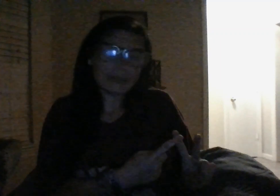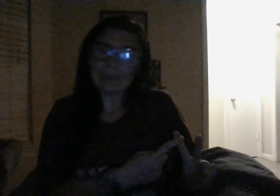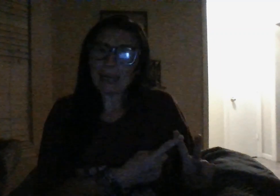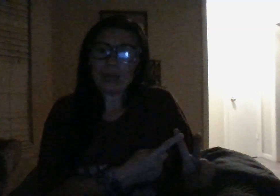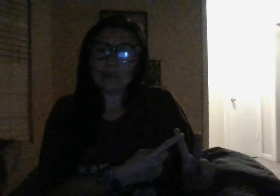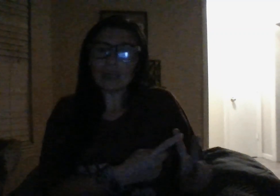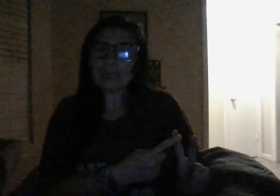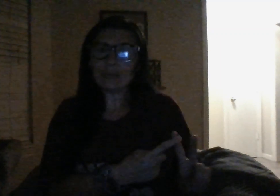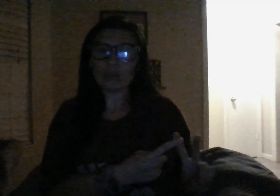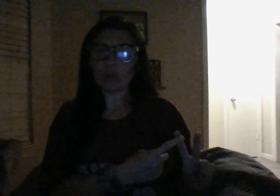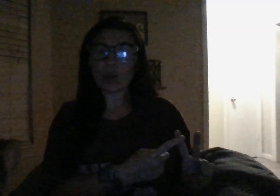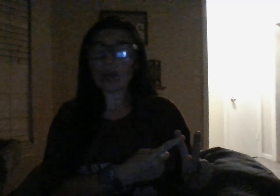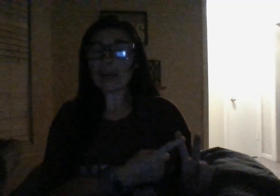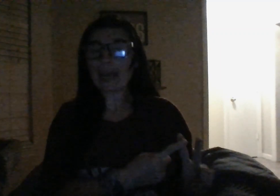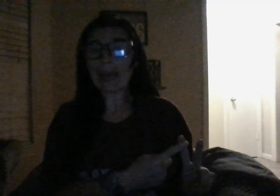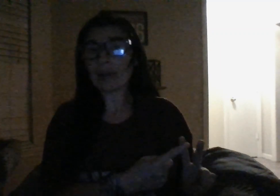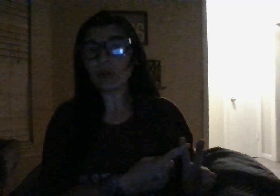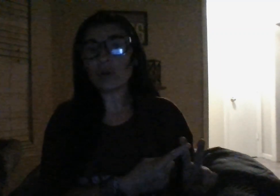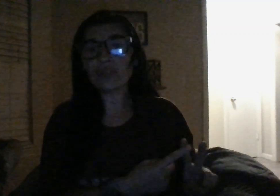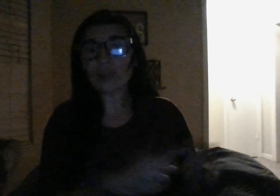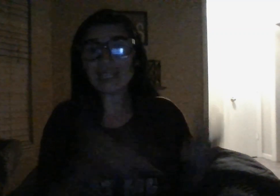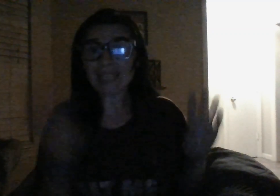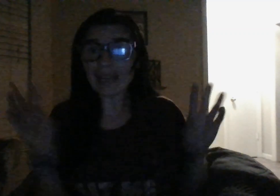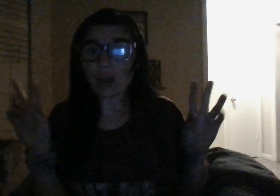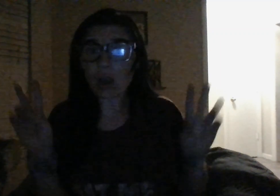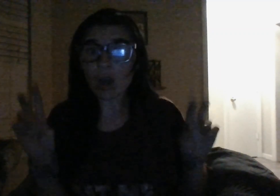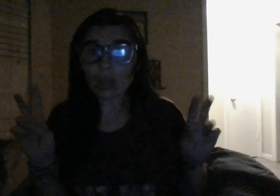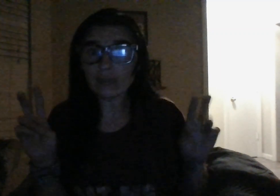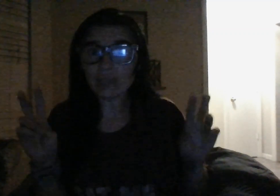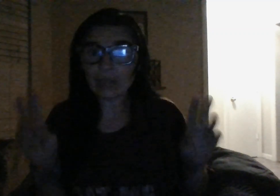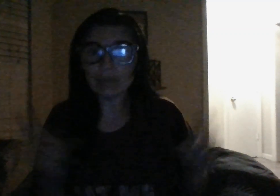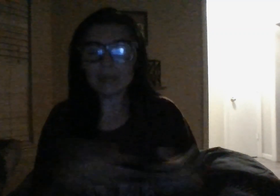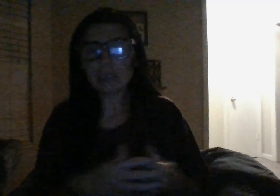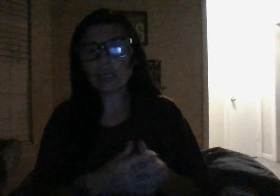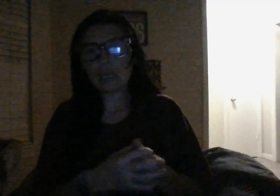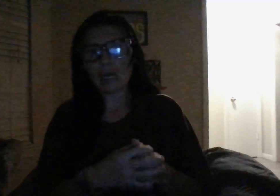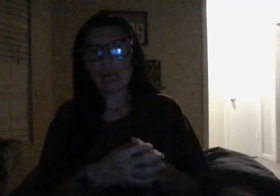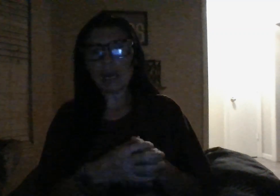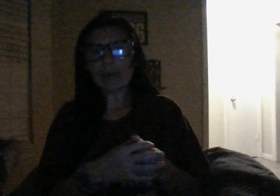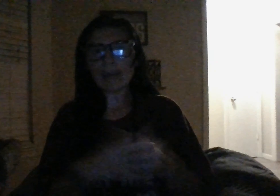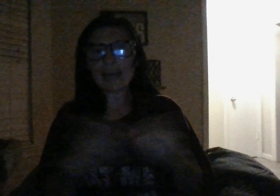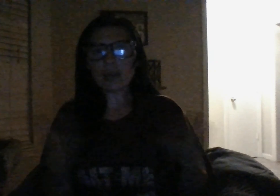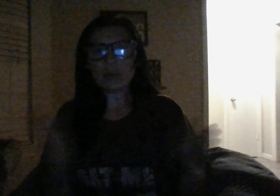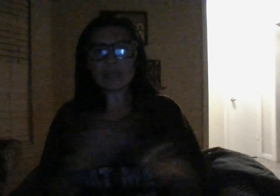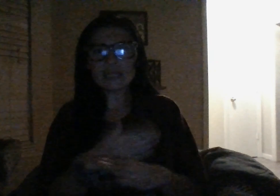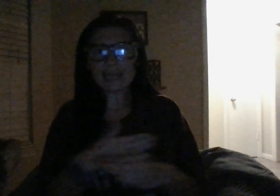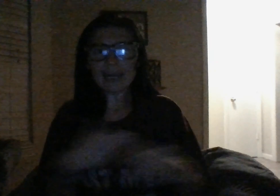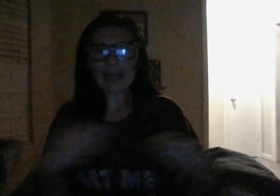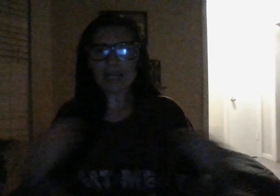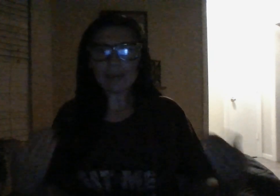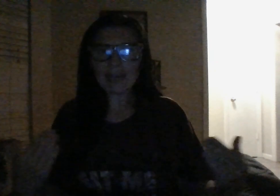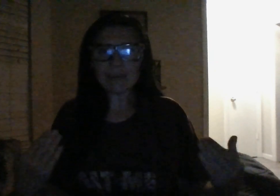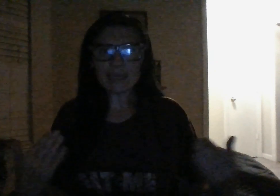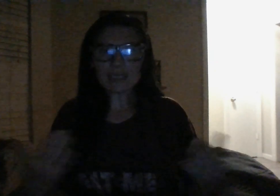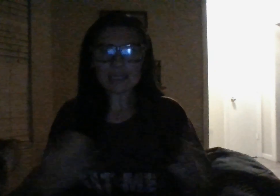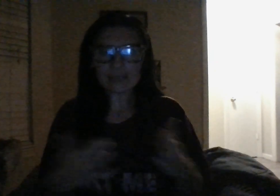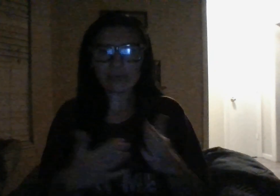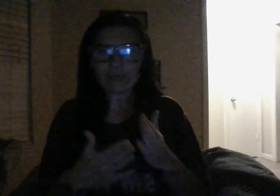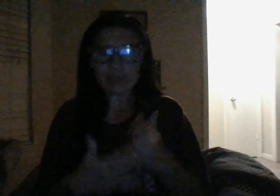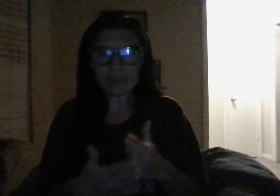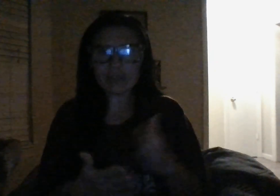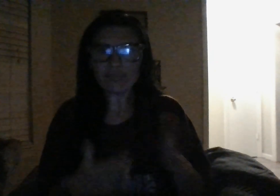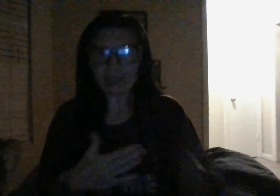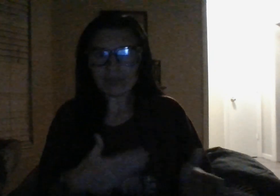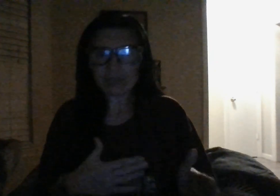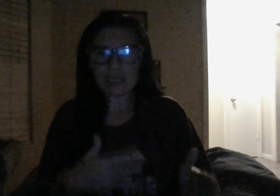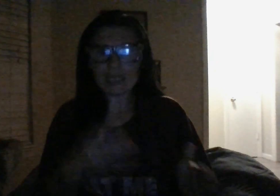I don't blame you. I don't know if you can take all of them. I know in the state of Alabama, it's 50-50,